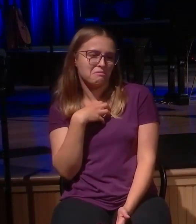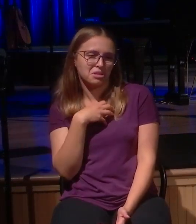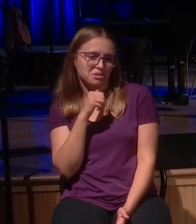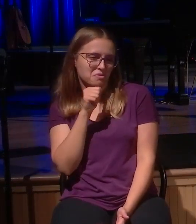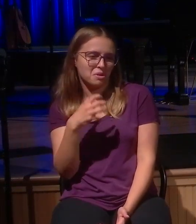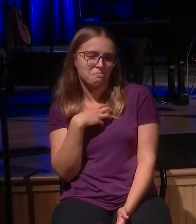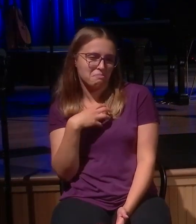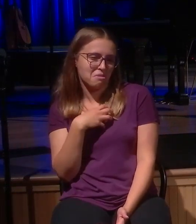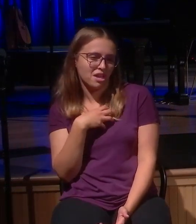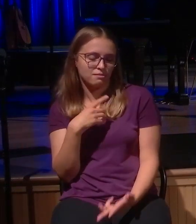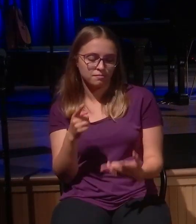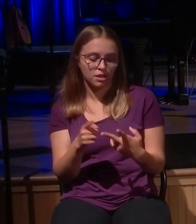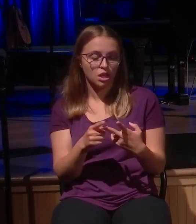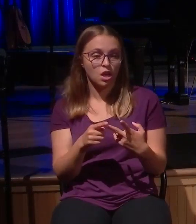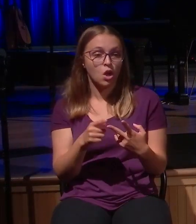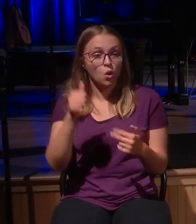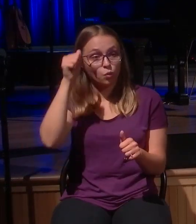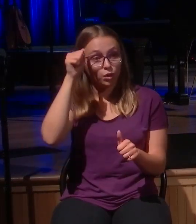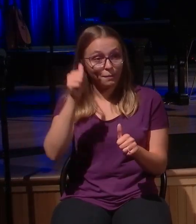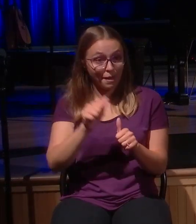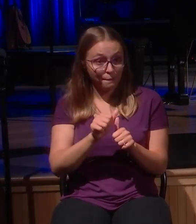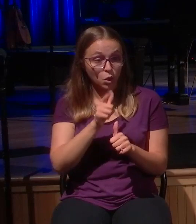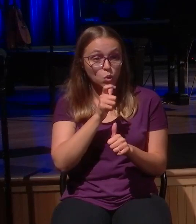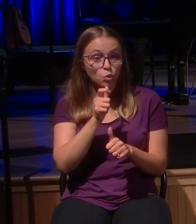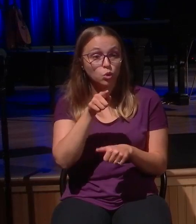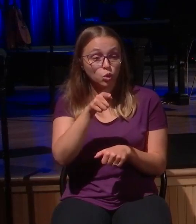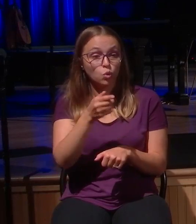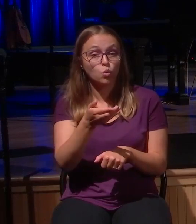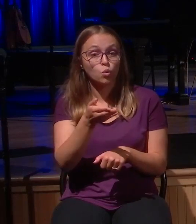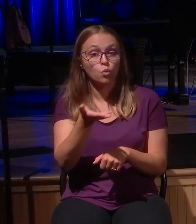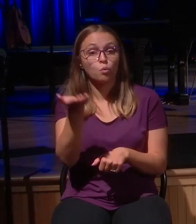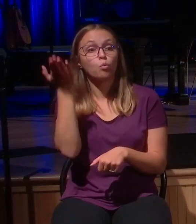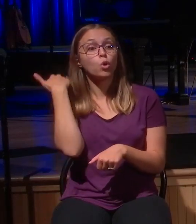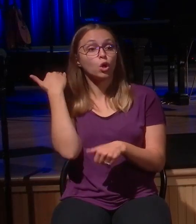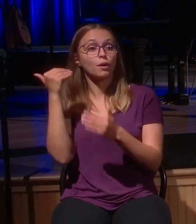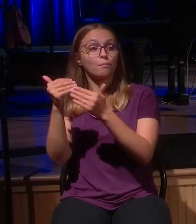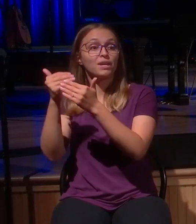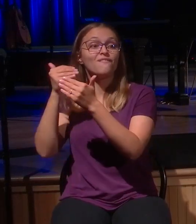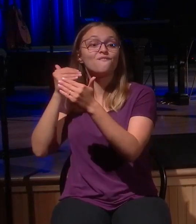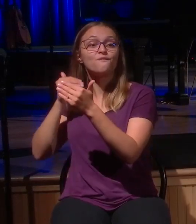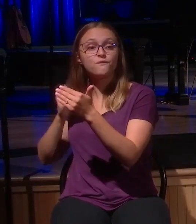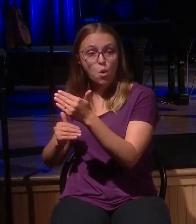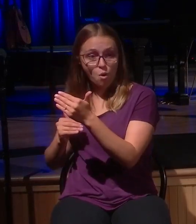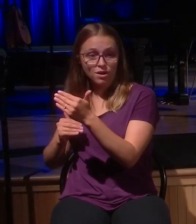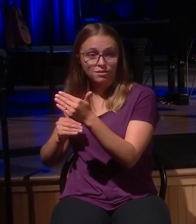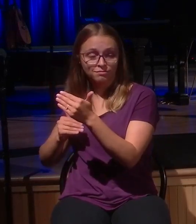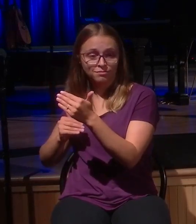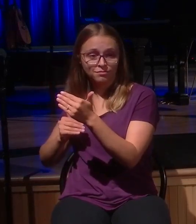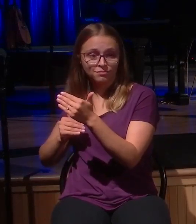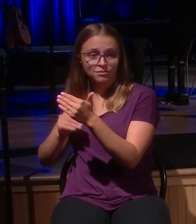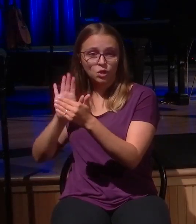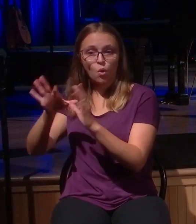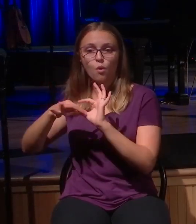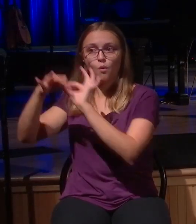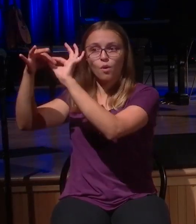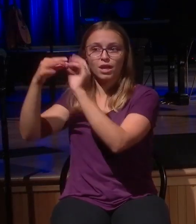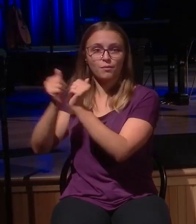grace of Christ. Blind, bound, brash. Is it any wonder the world is so hostile and shakes their fist against Almighty God?